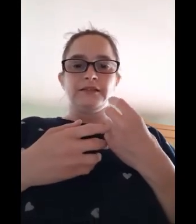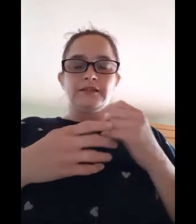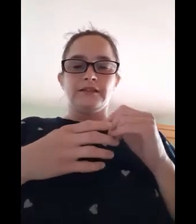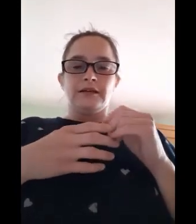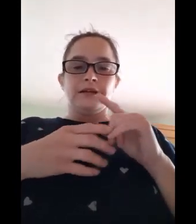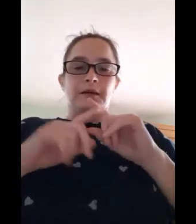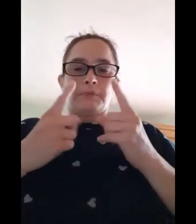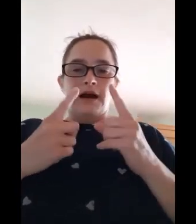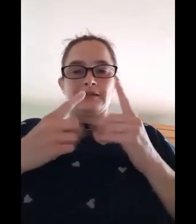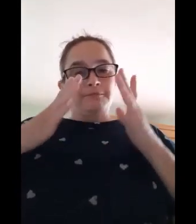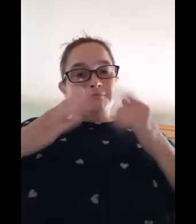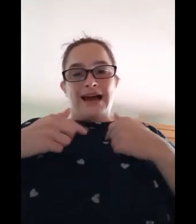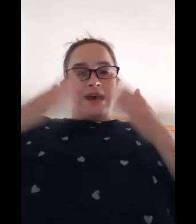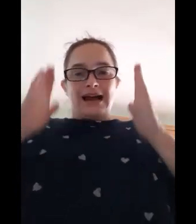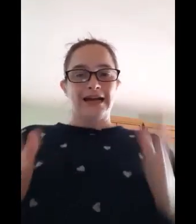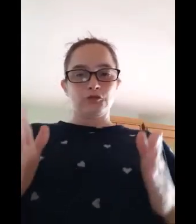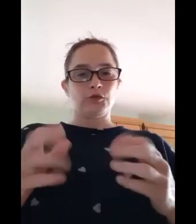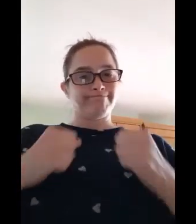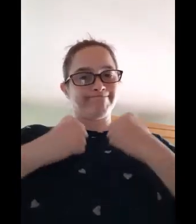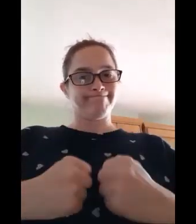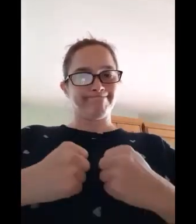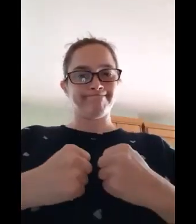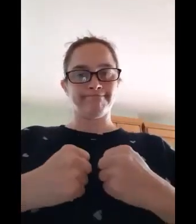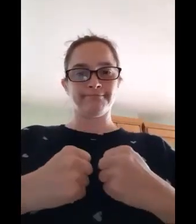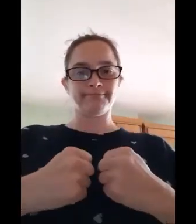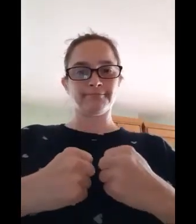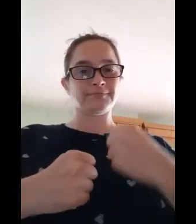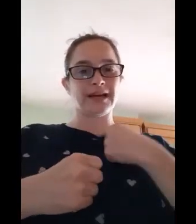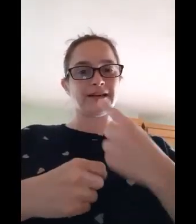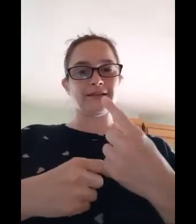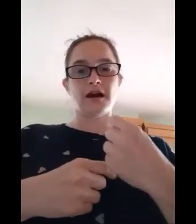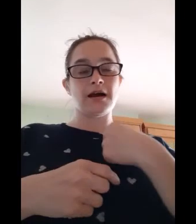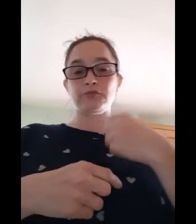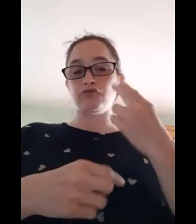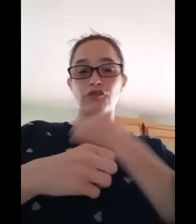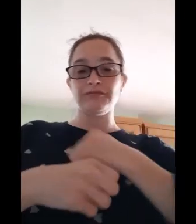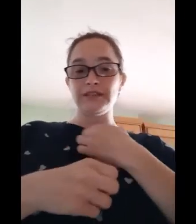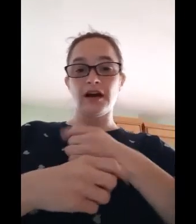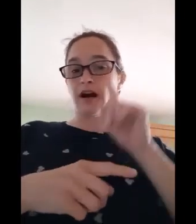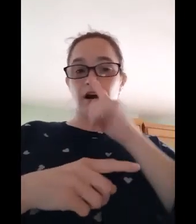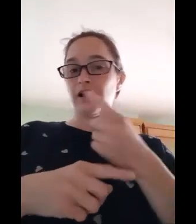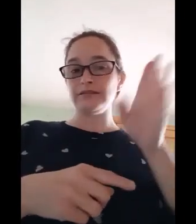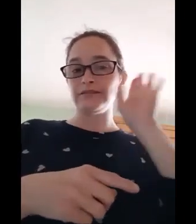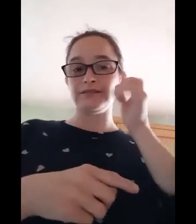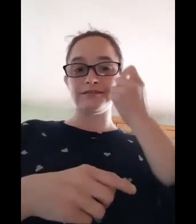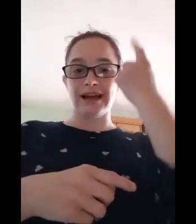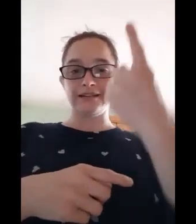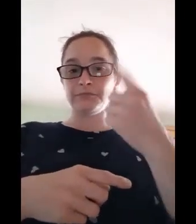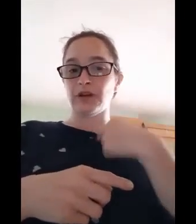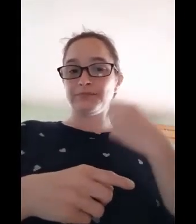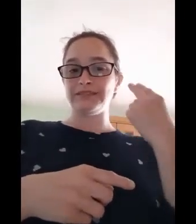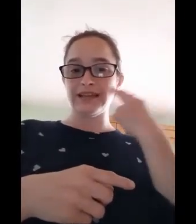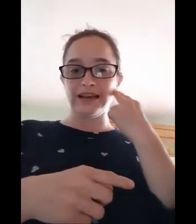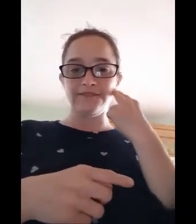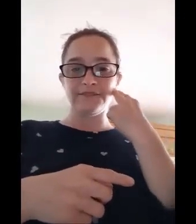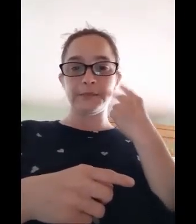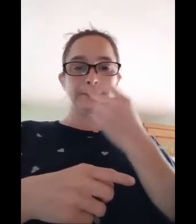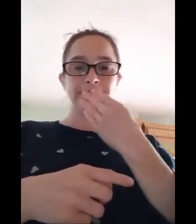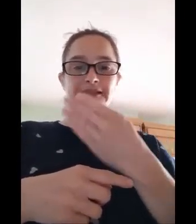But I have to say, the story is hard to stand because I'm deaf. Please